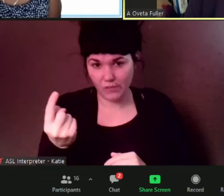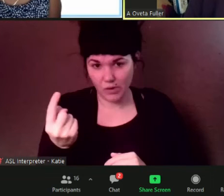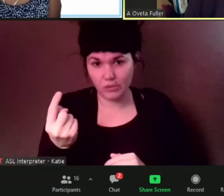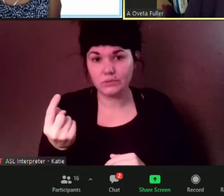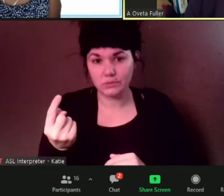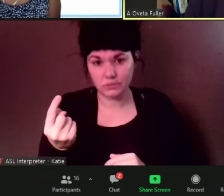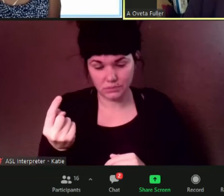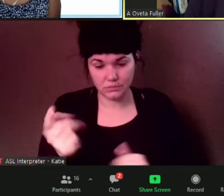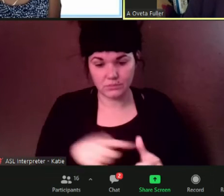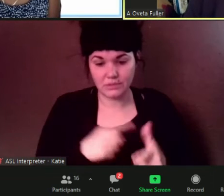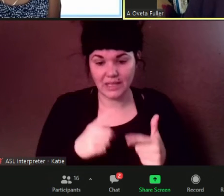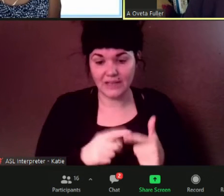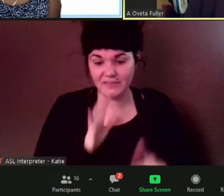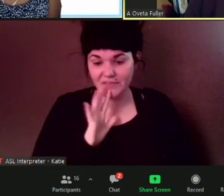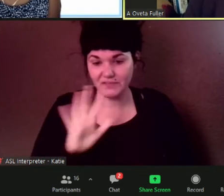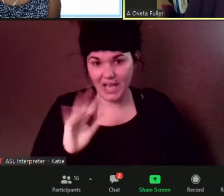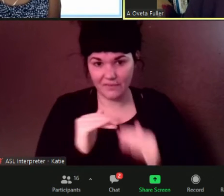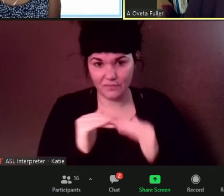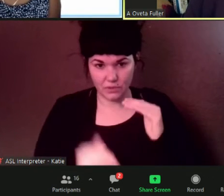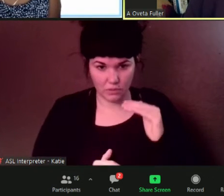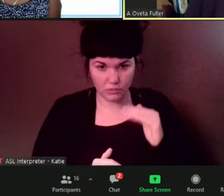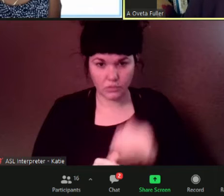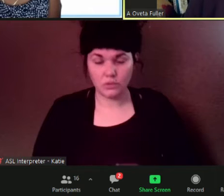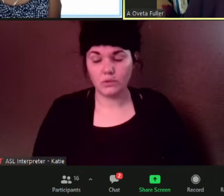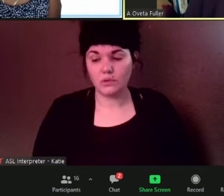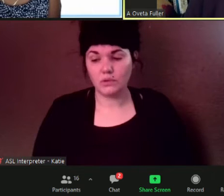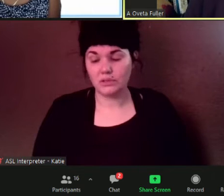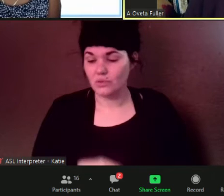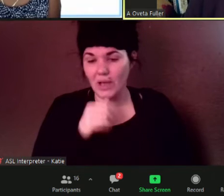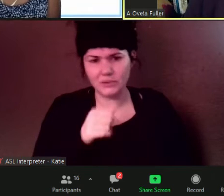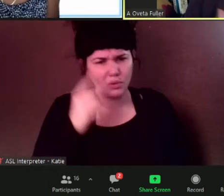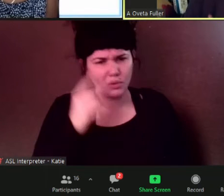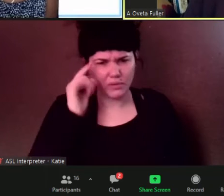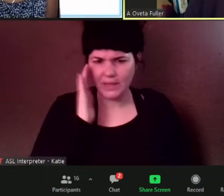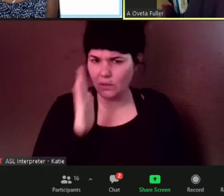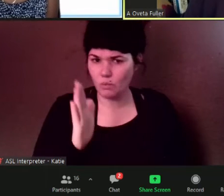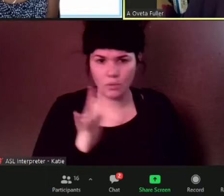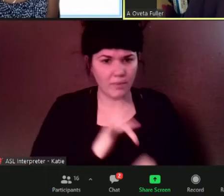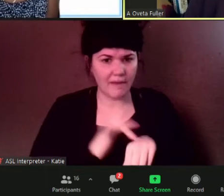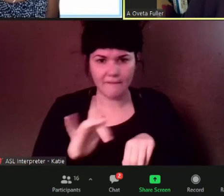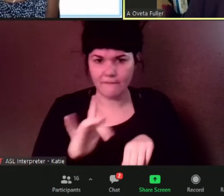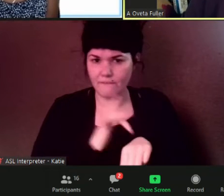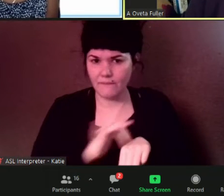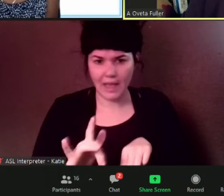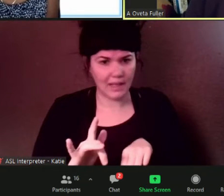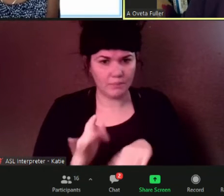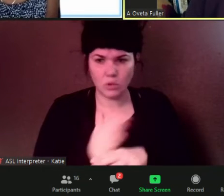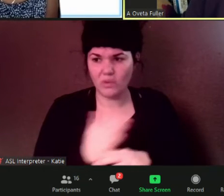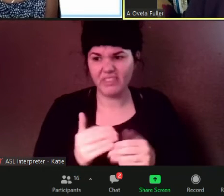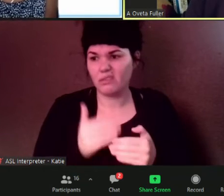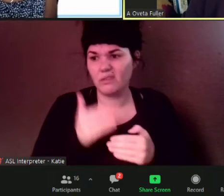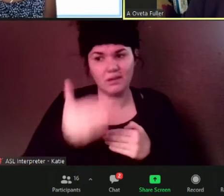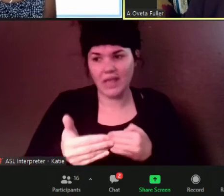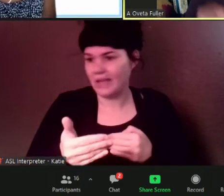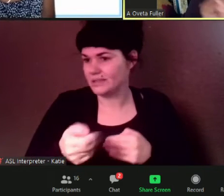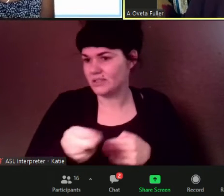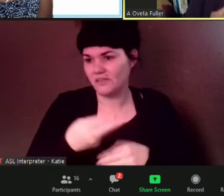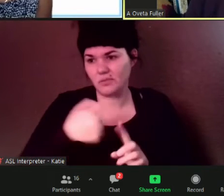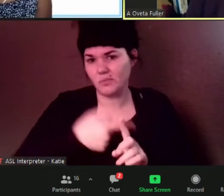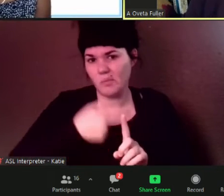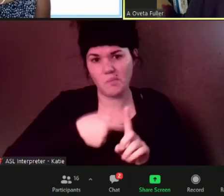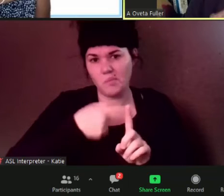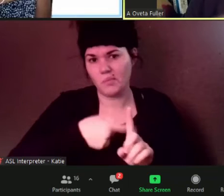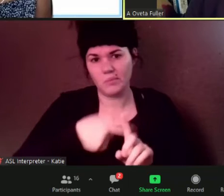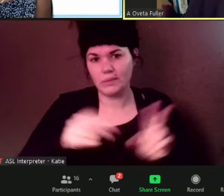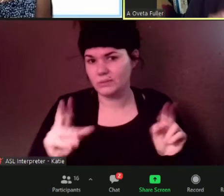i don't think it's going to happen anytime in the next couple months uh because those studies are in progress and it is really important to